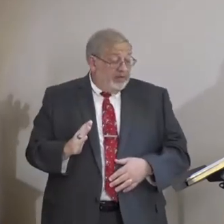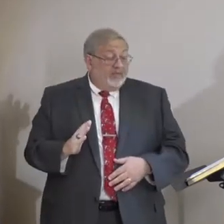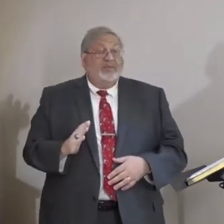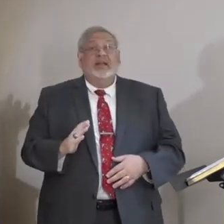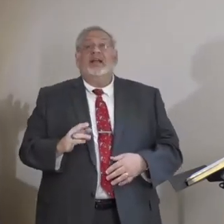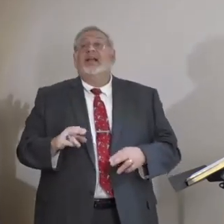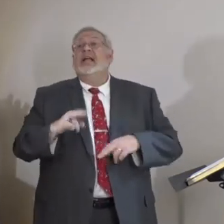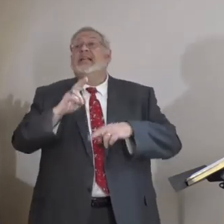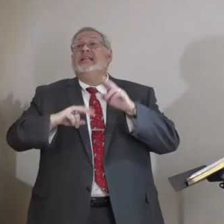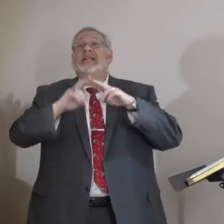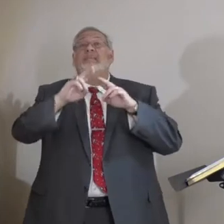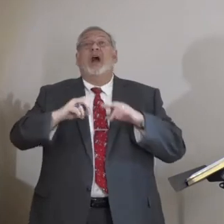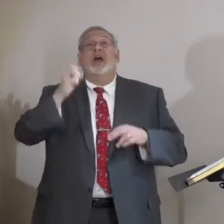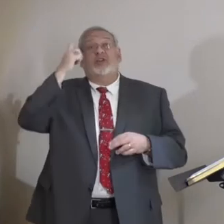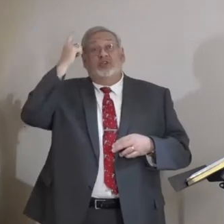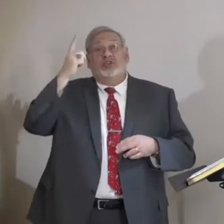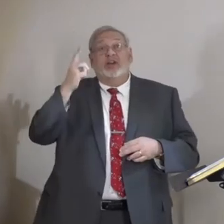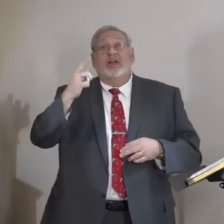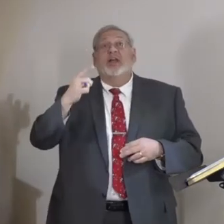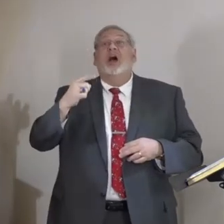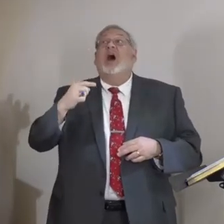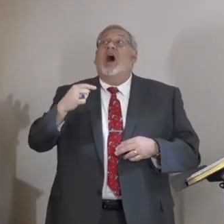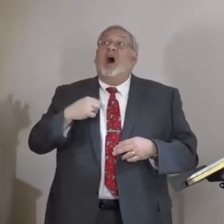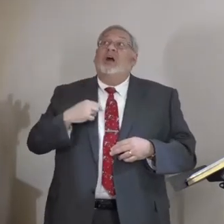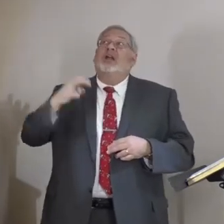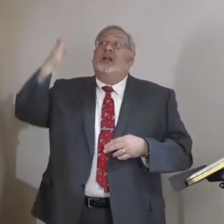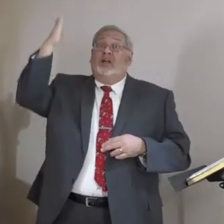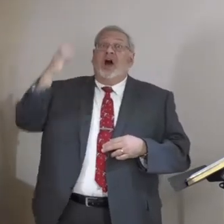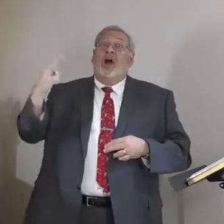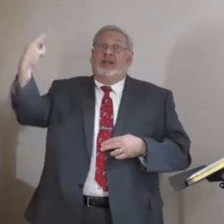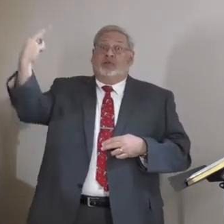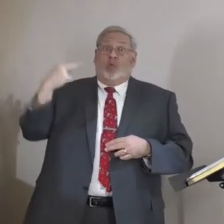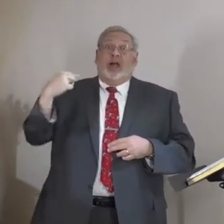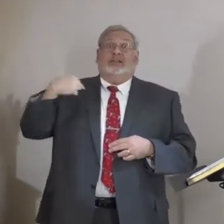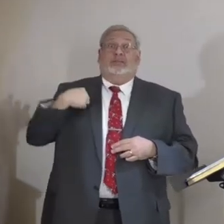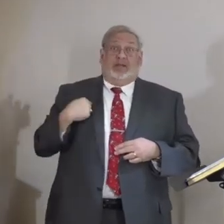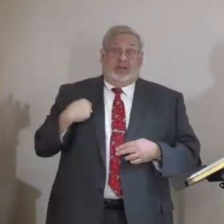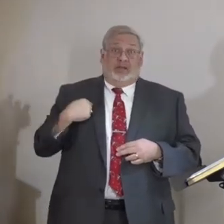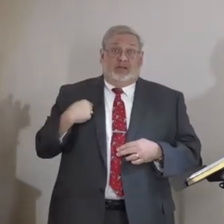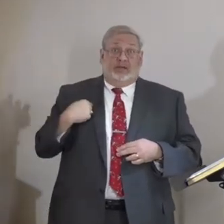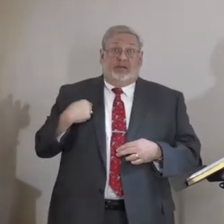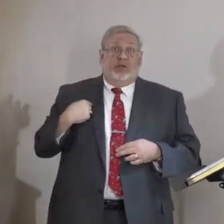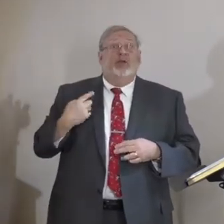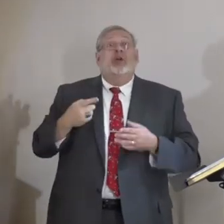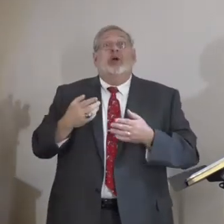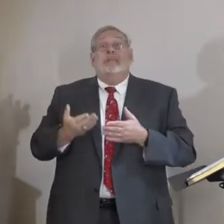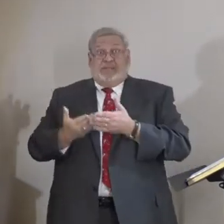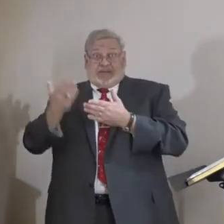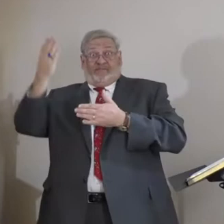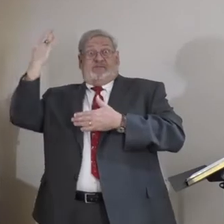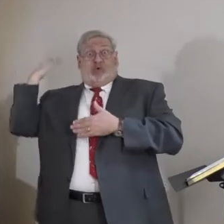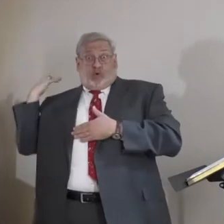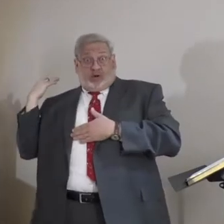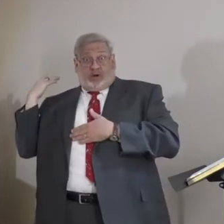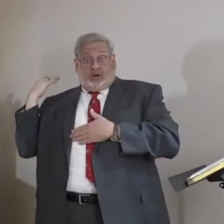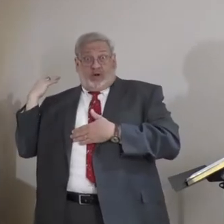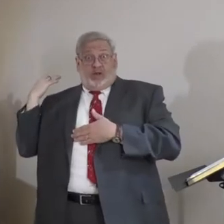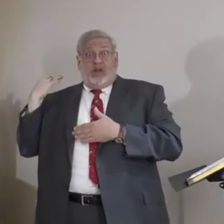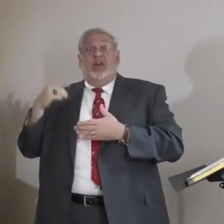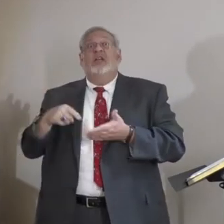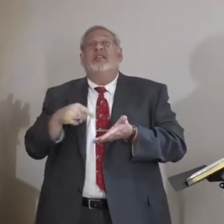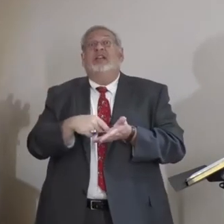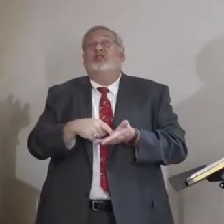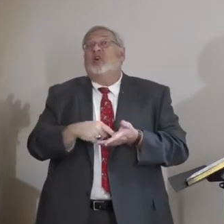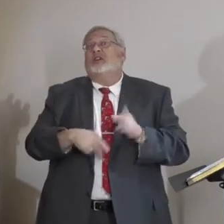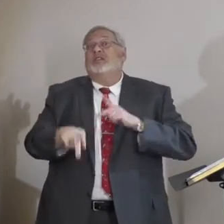realized that he was accountable to God. You can see what the former governors had been doing. The former governors, it says they were chargeable